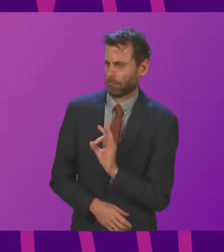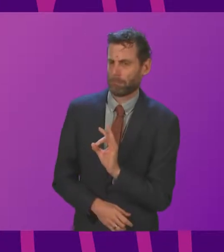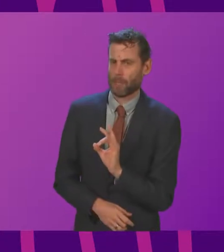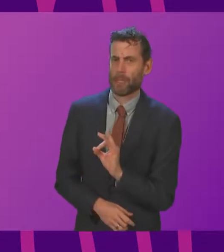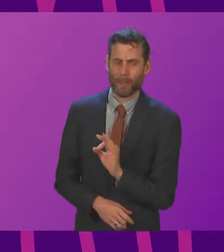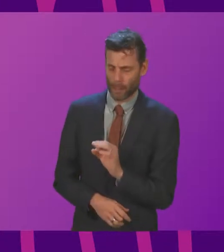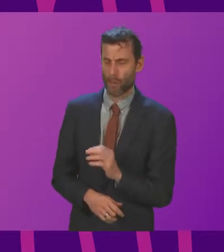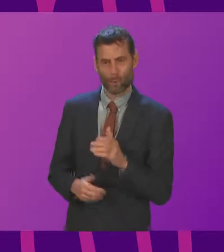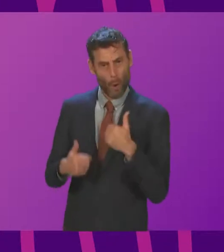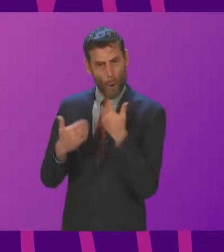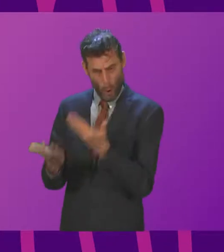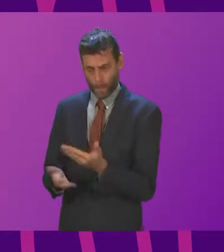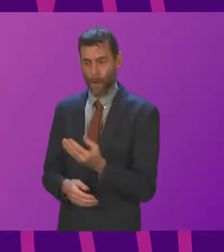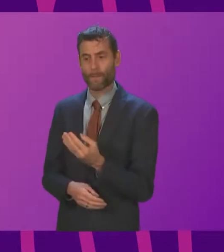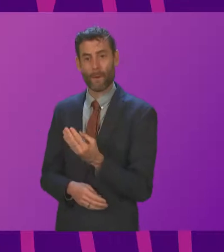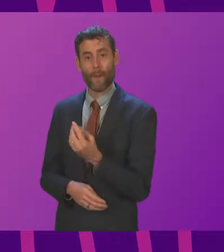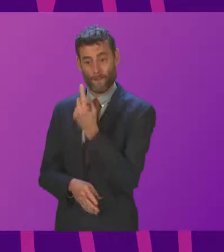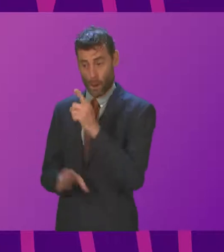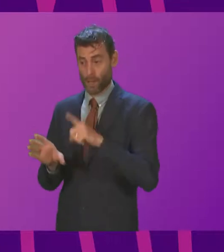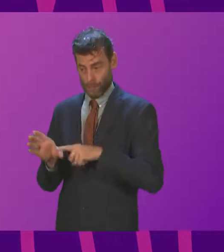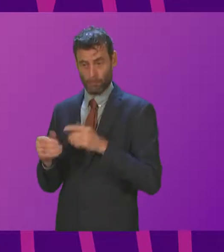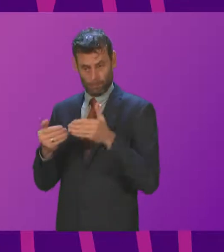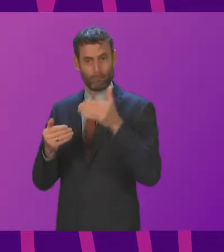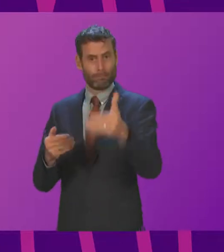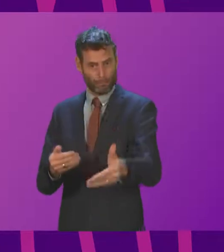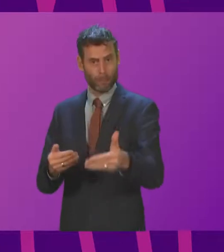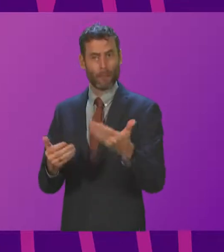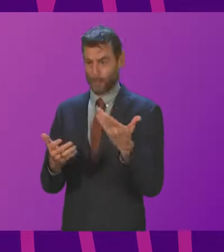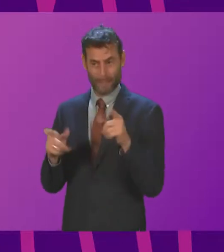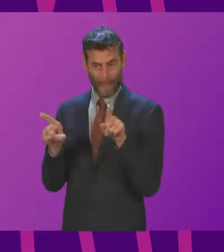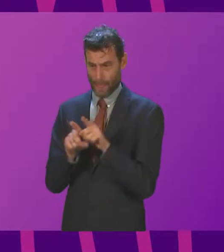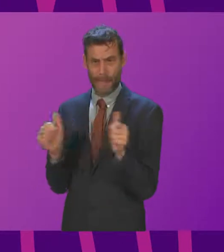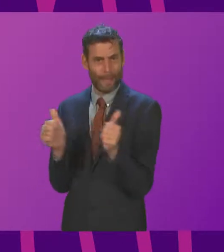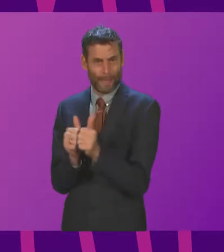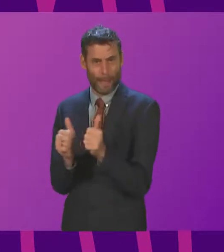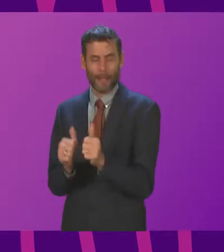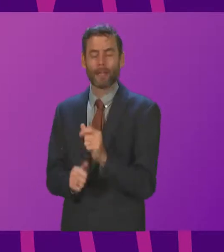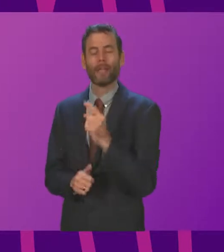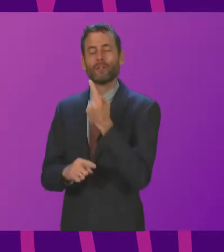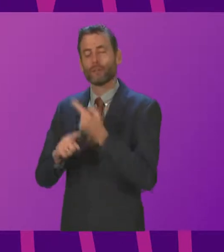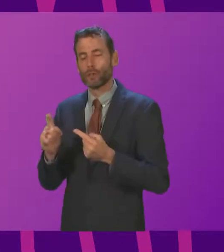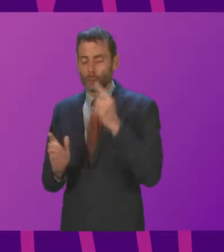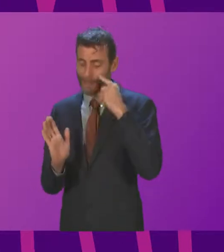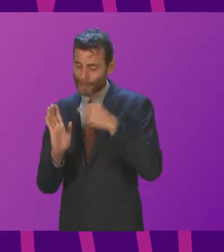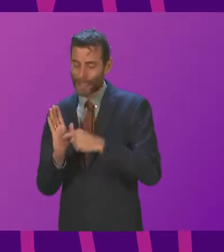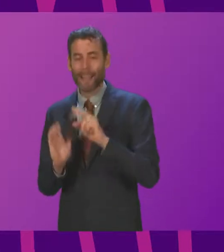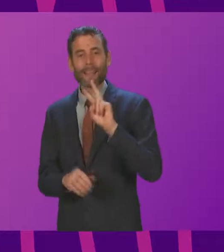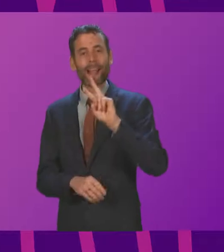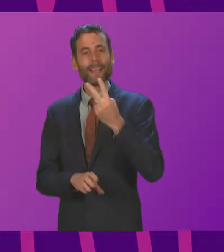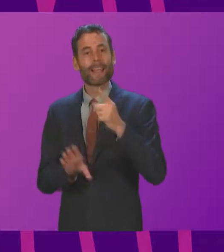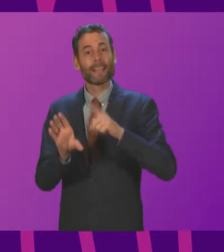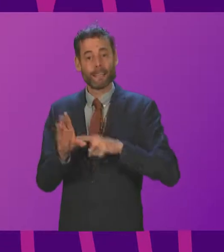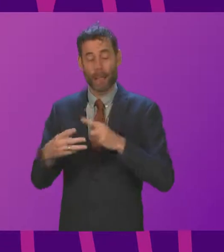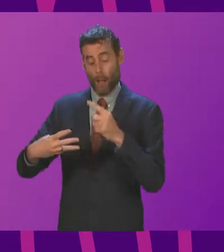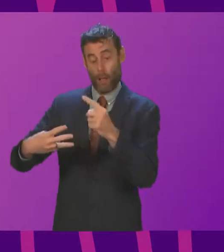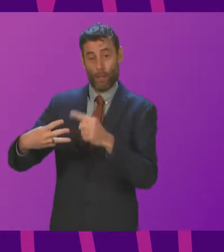first year is the same as the one that was offered to the RMT earlier this week. The difference is, for the second year, which the other unions have accepted,